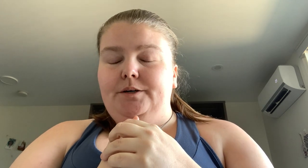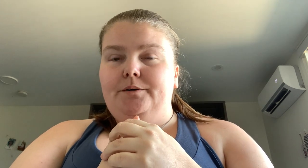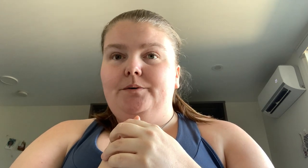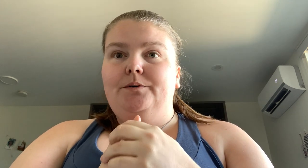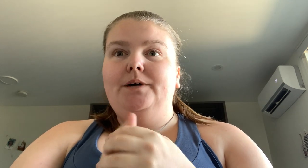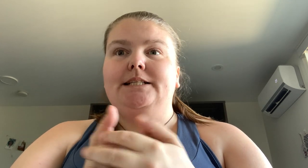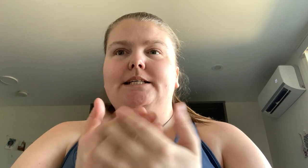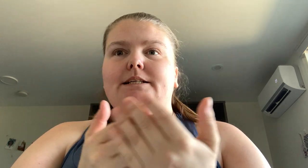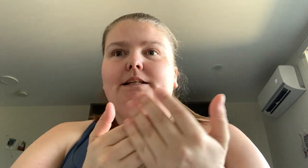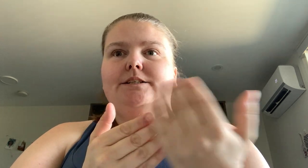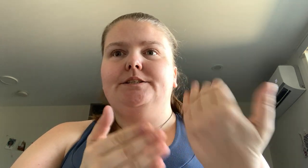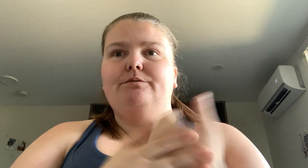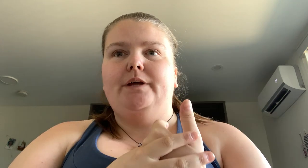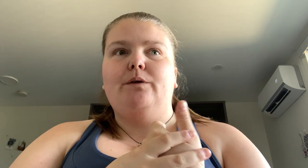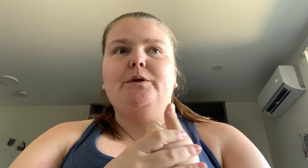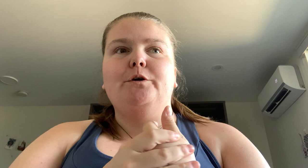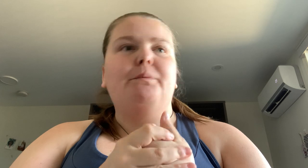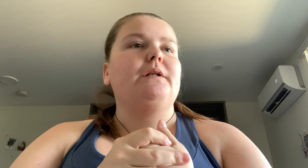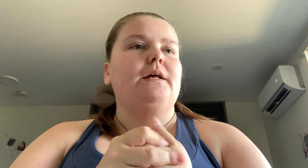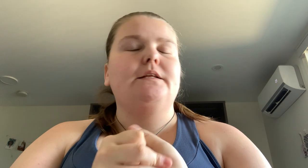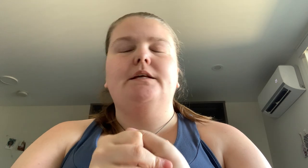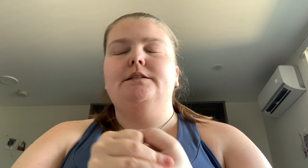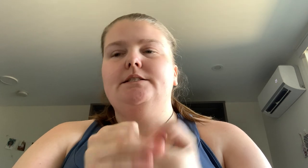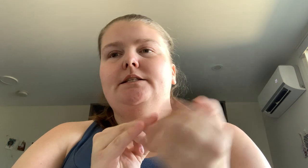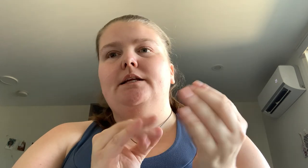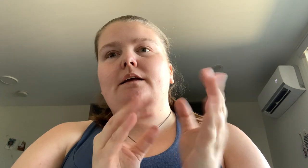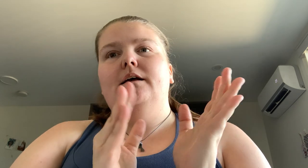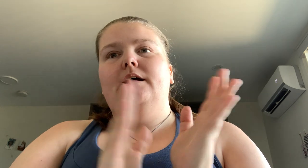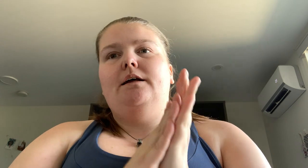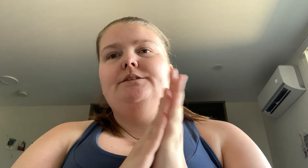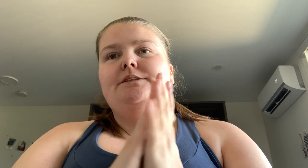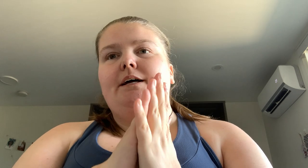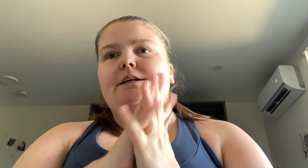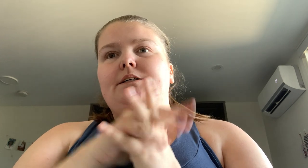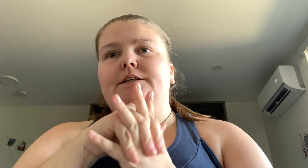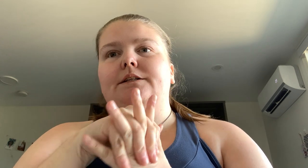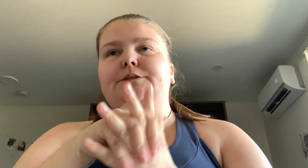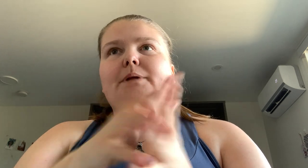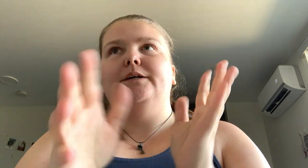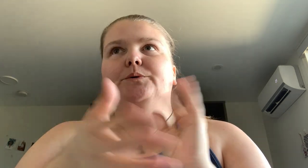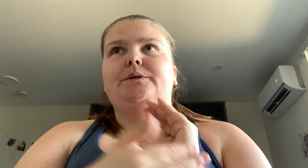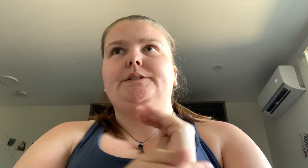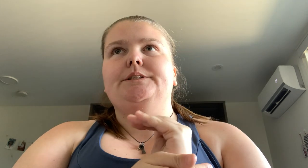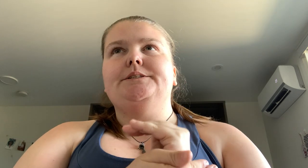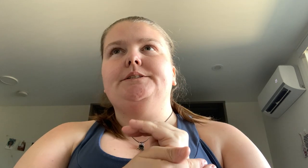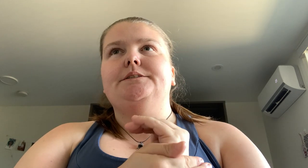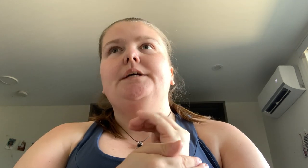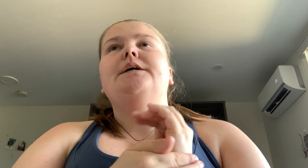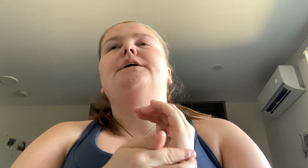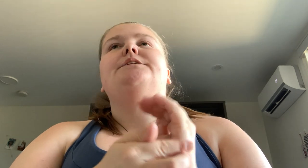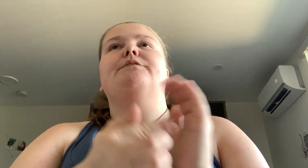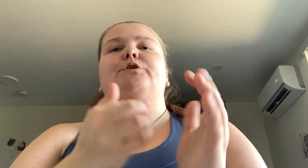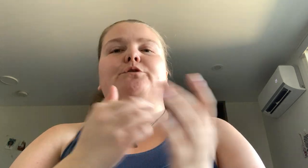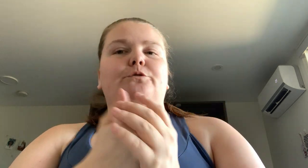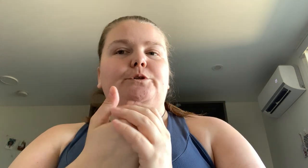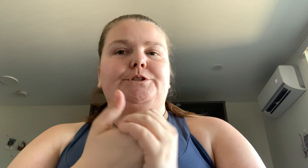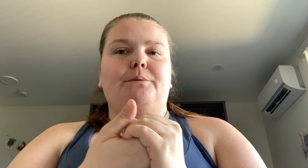I did a list of like what you could put in it and like the supplies or stuff you could use to